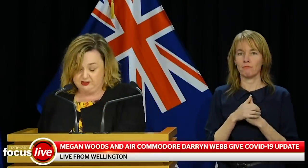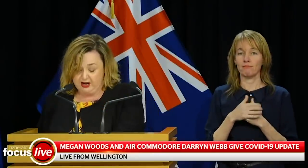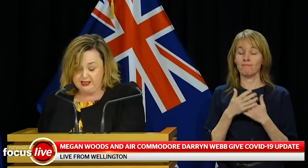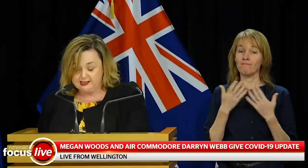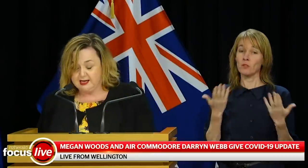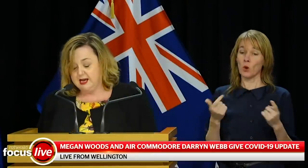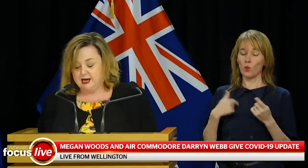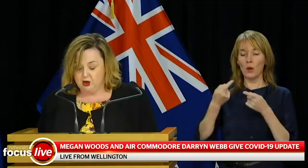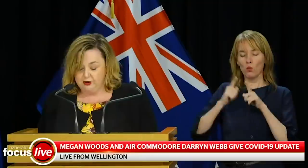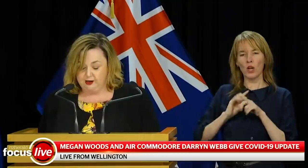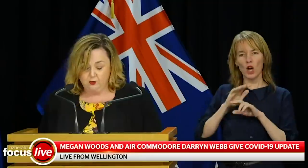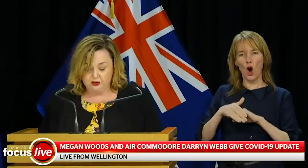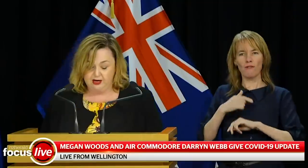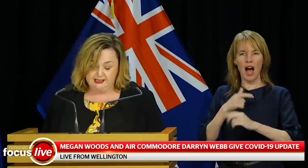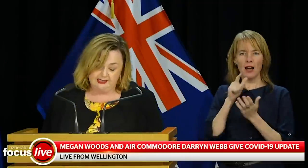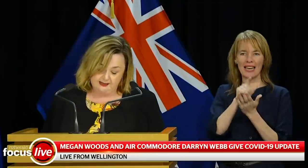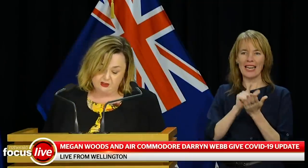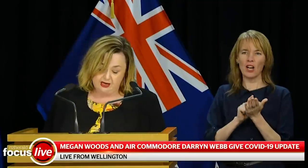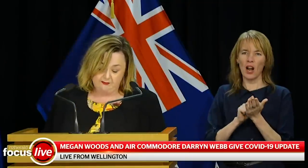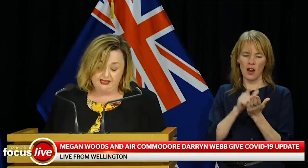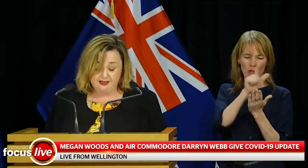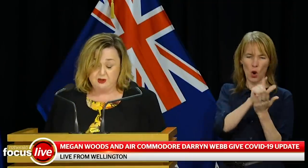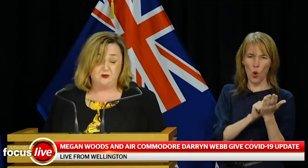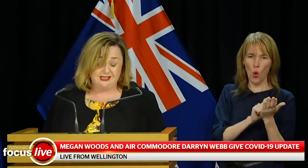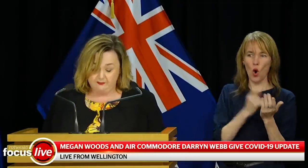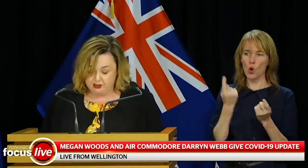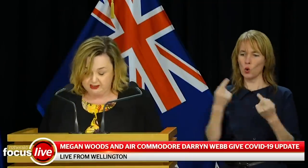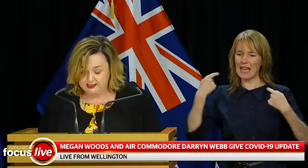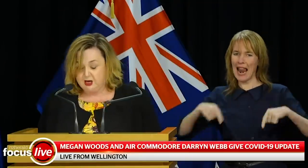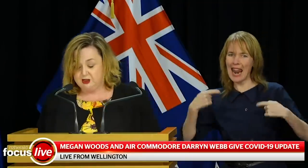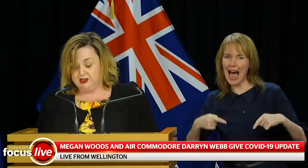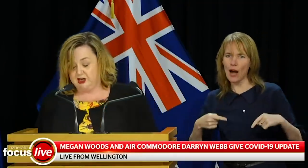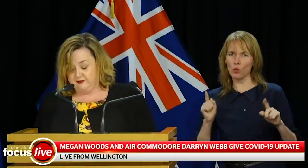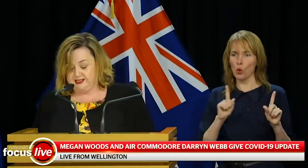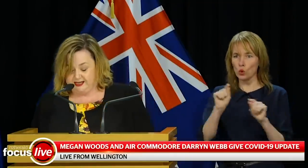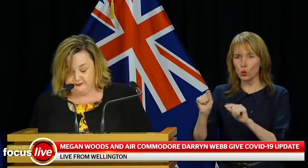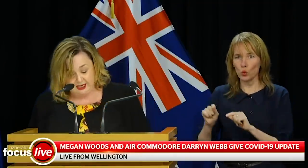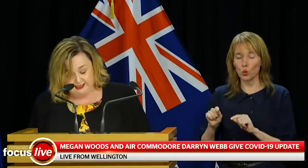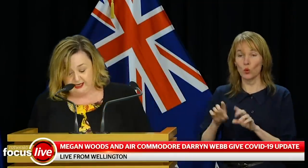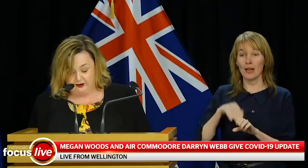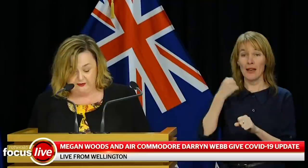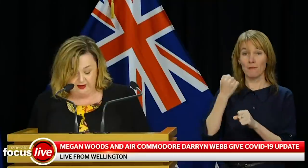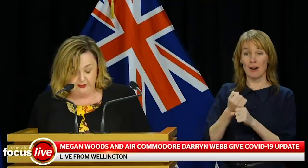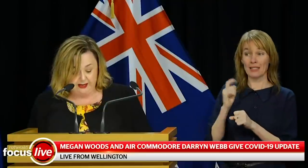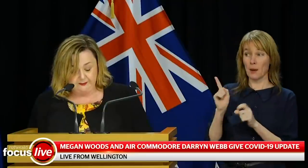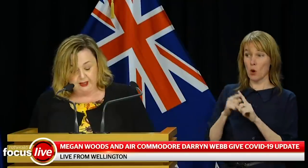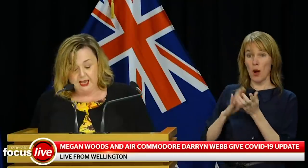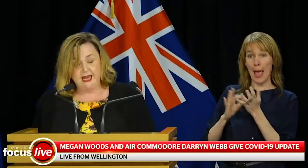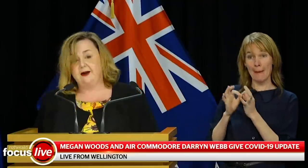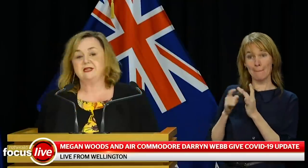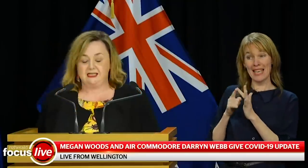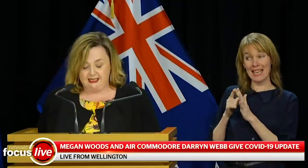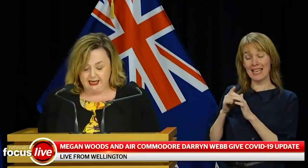procedures around this, including authorising exceptional exemptions to the Chief Executive of MB.